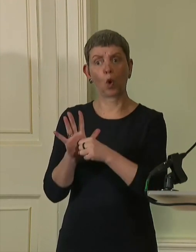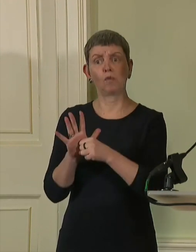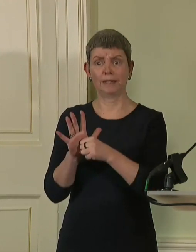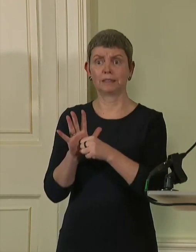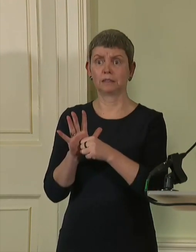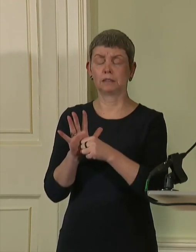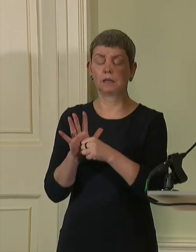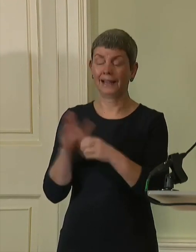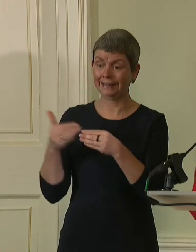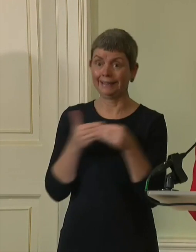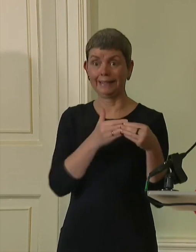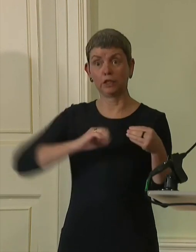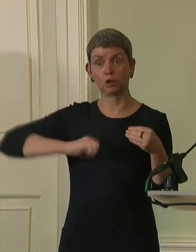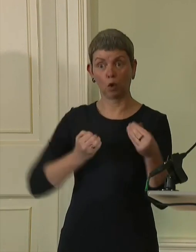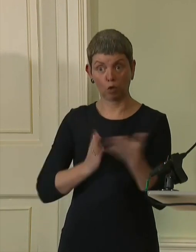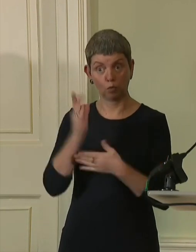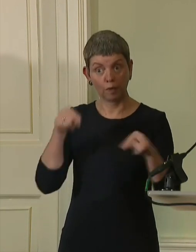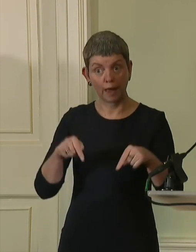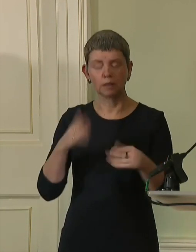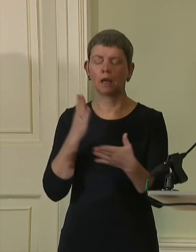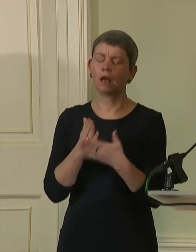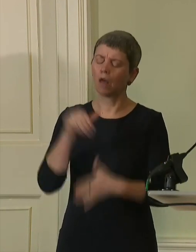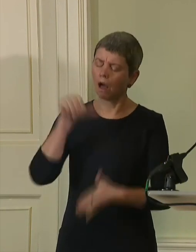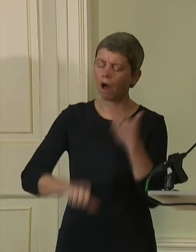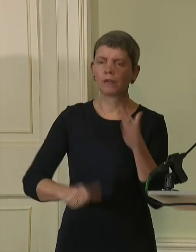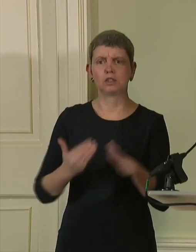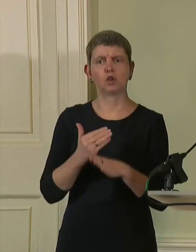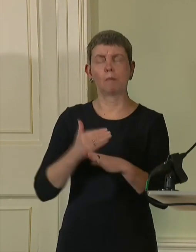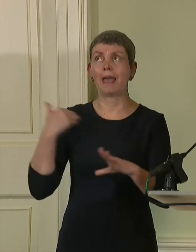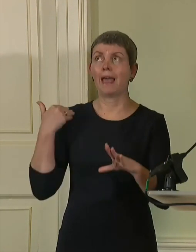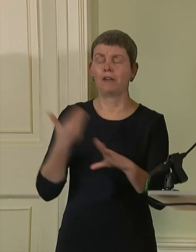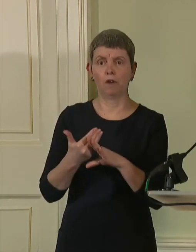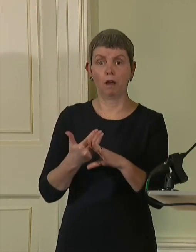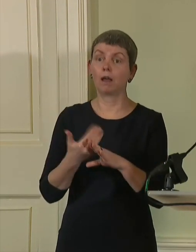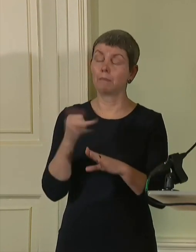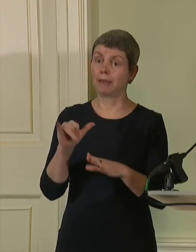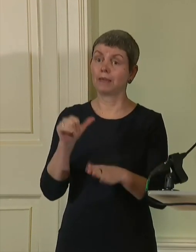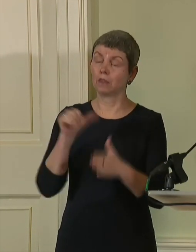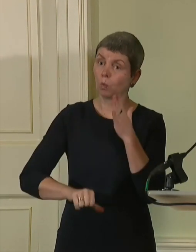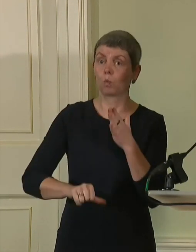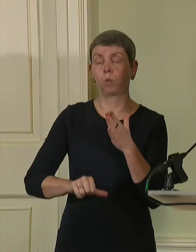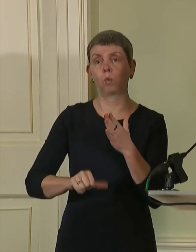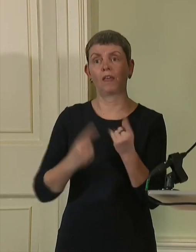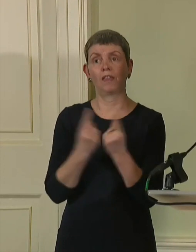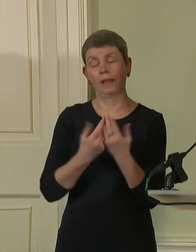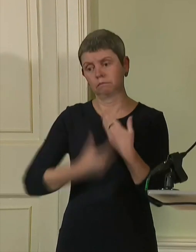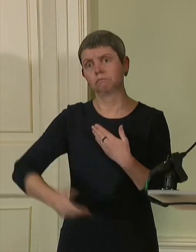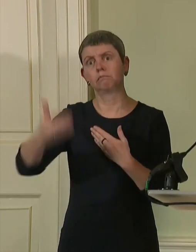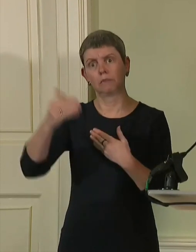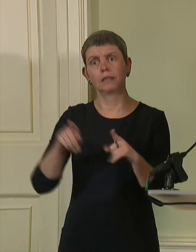by far the toughest thing I've done. It may well be the toughest thing I ever do. I certainly hope so.